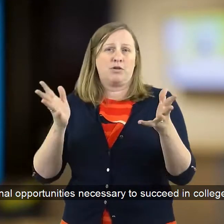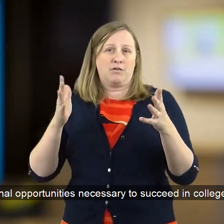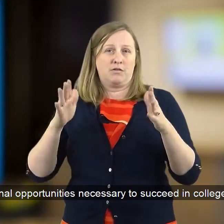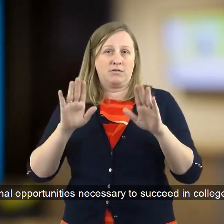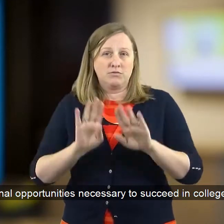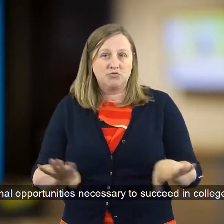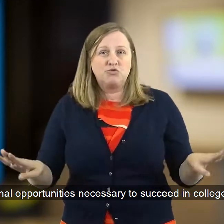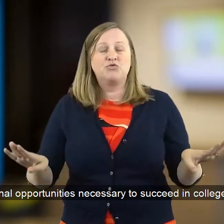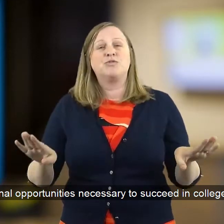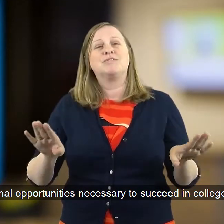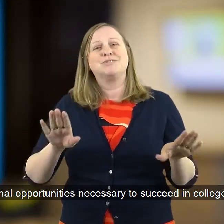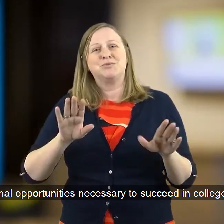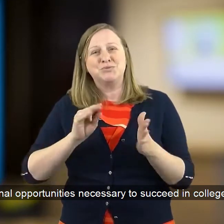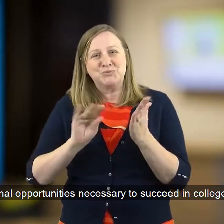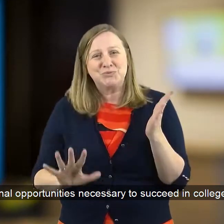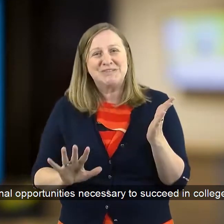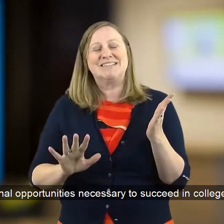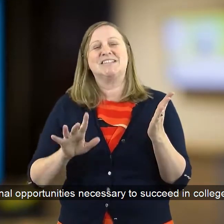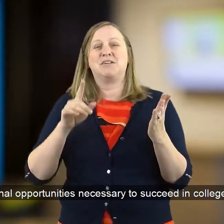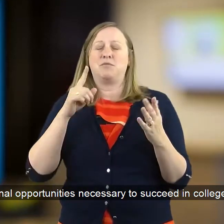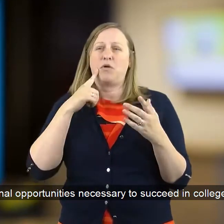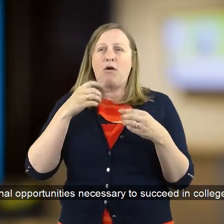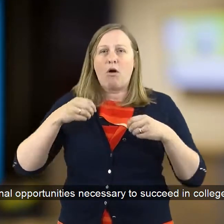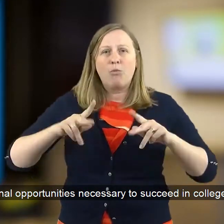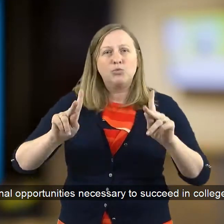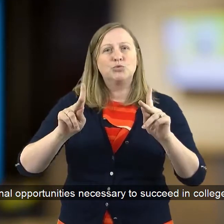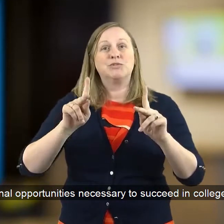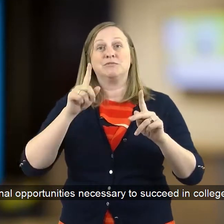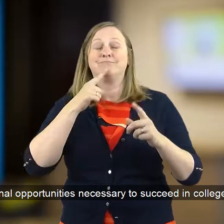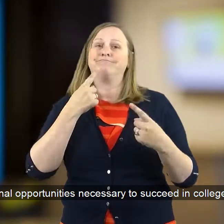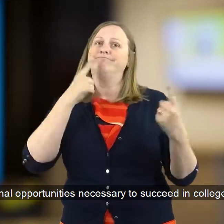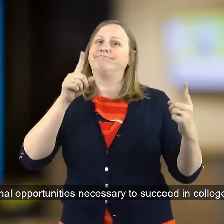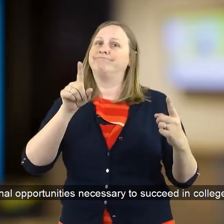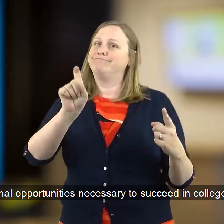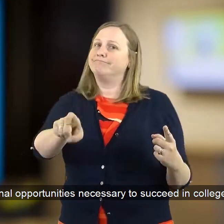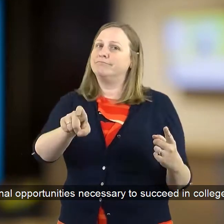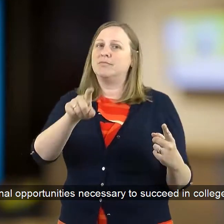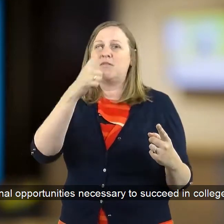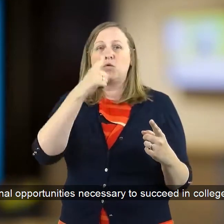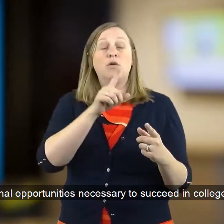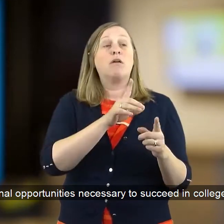necessary to succeed in college, career, and life. are excited.